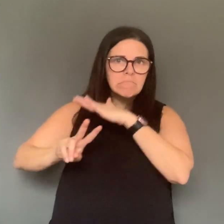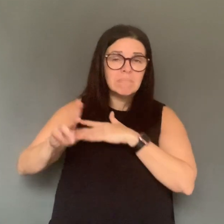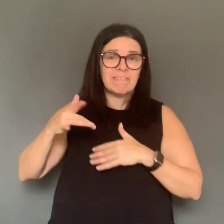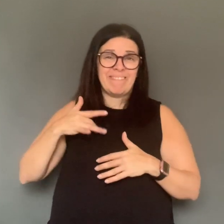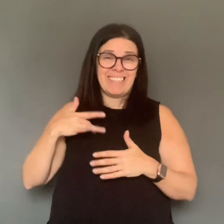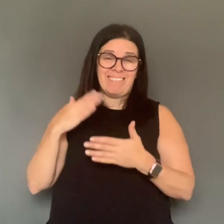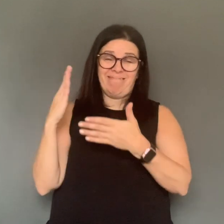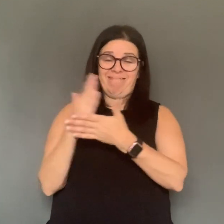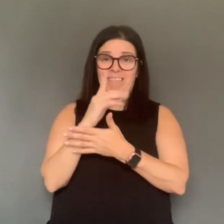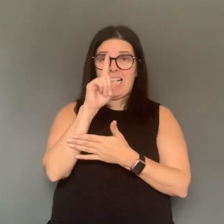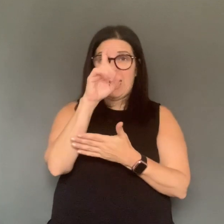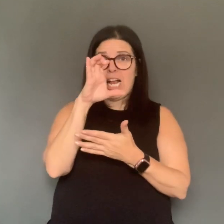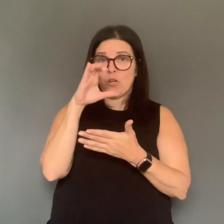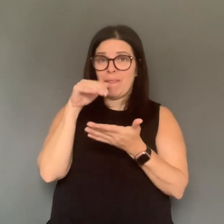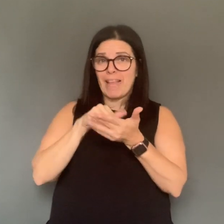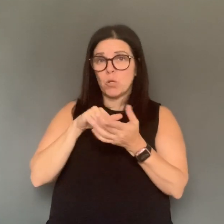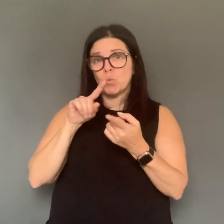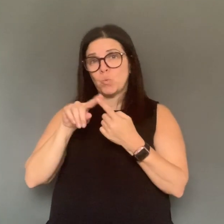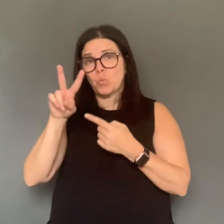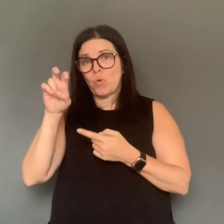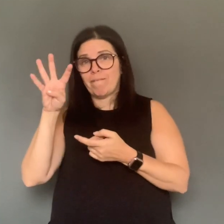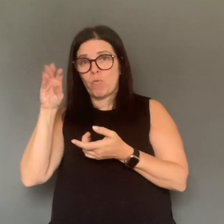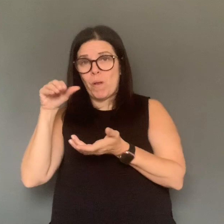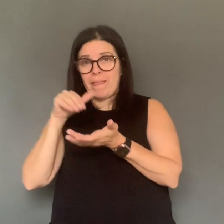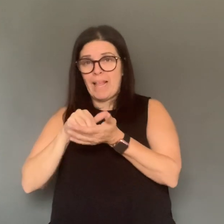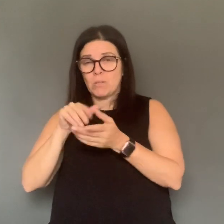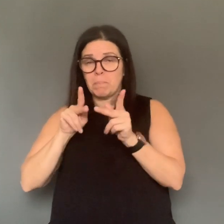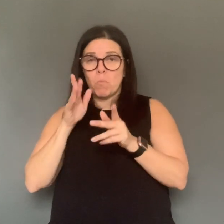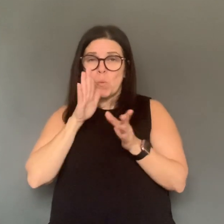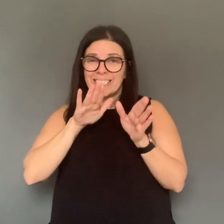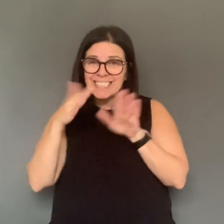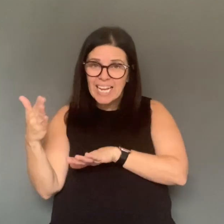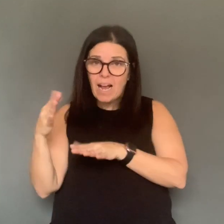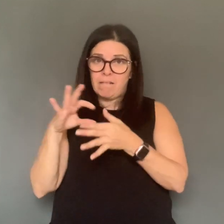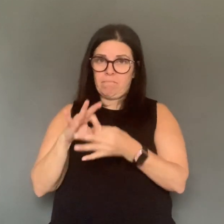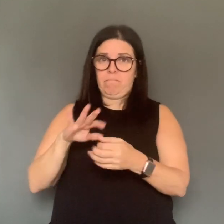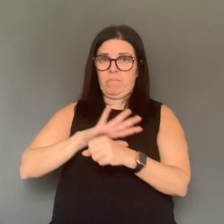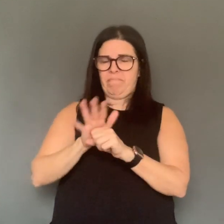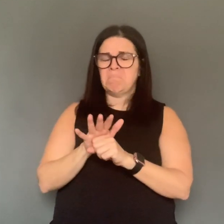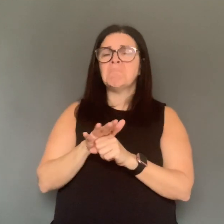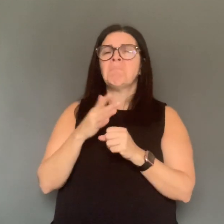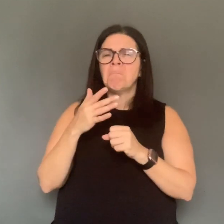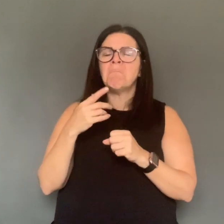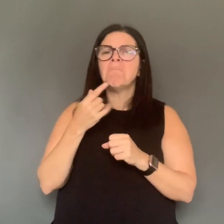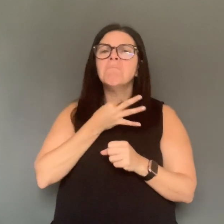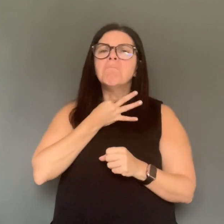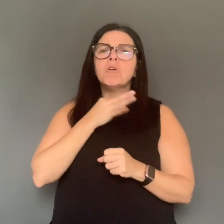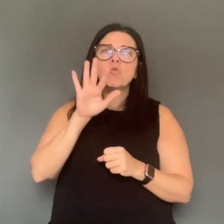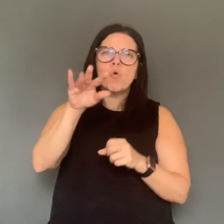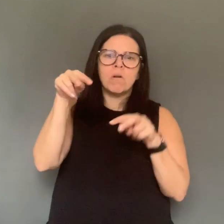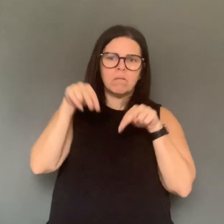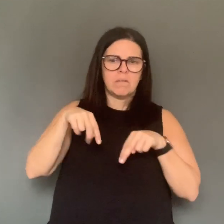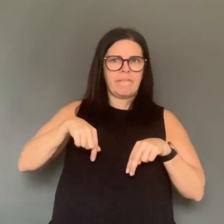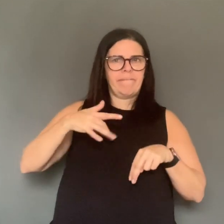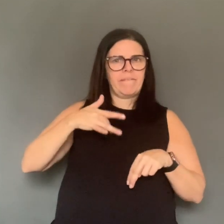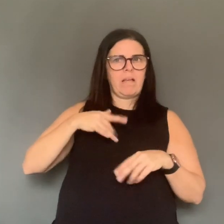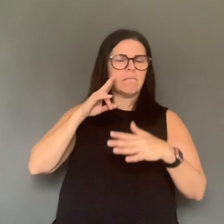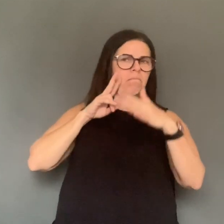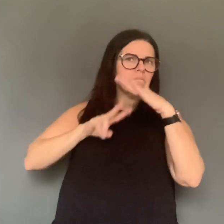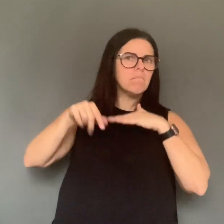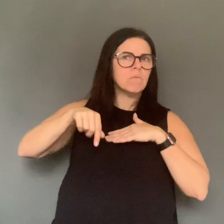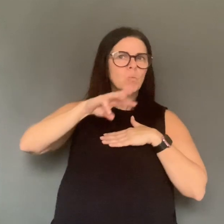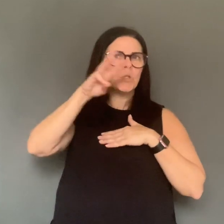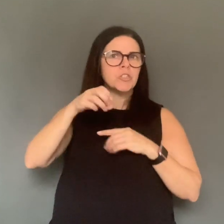I think it's no secret. People will die. I think it's only a matter of how many of them die and how many of them can be